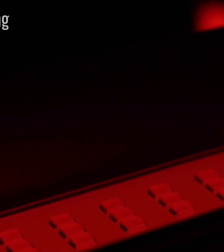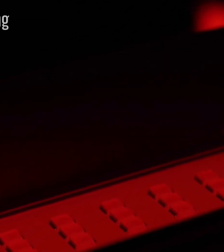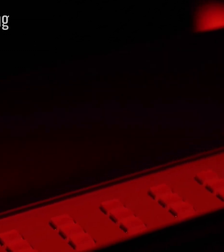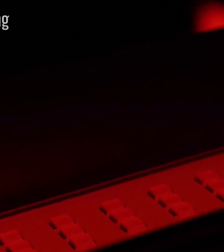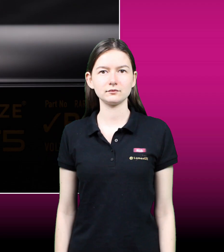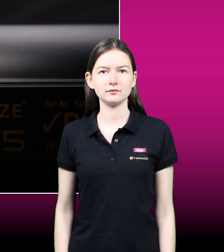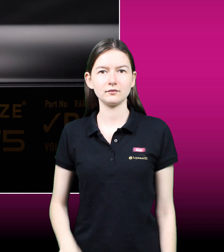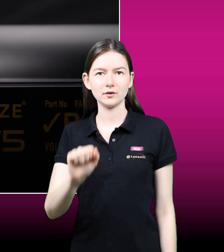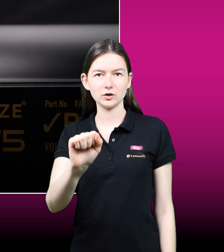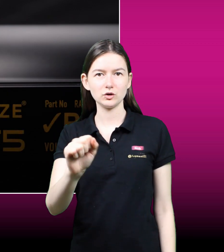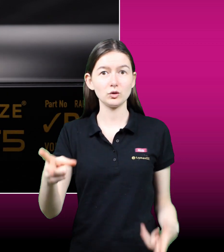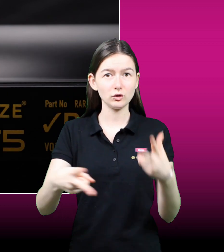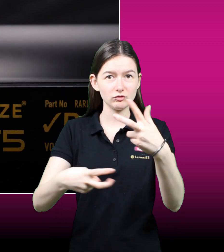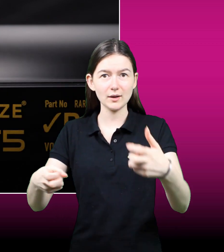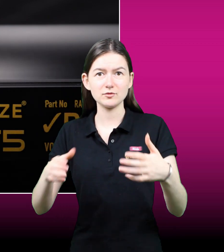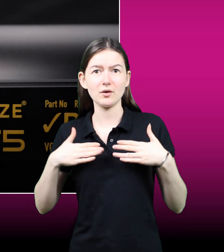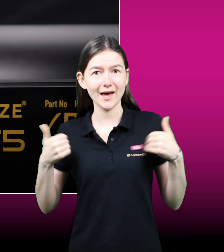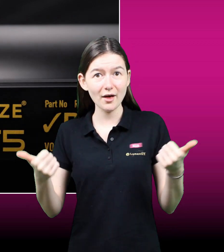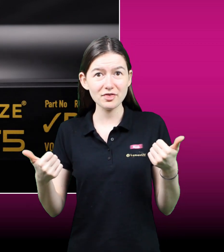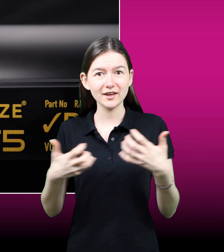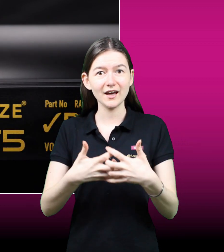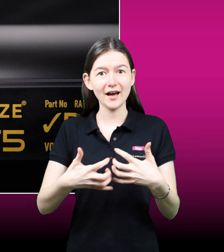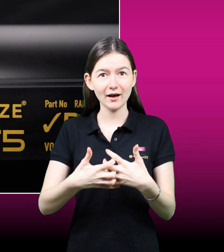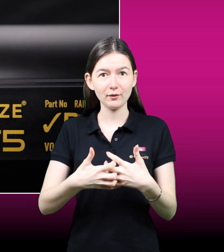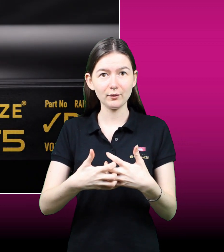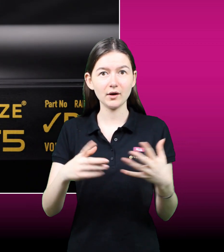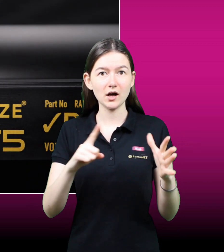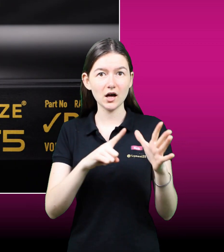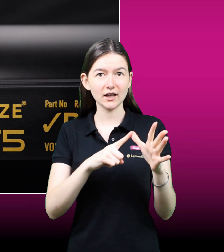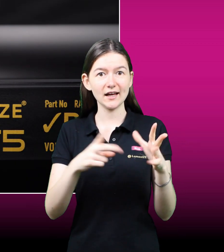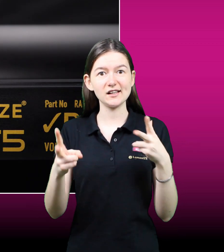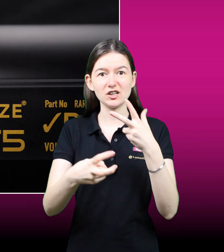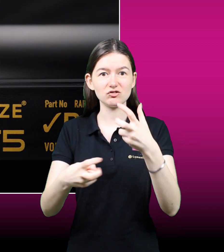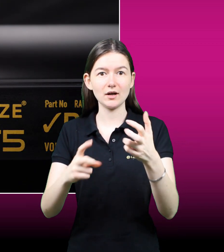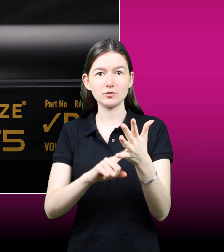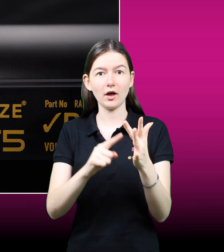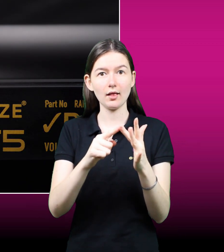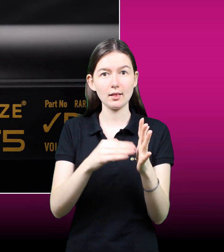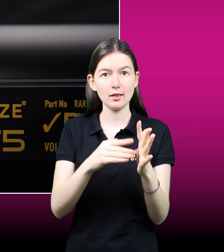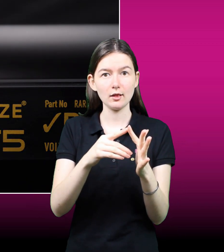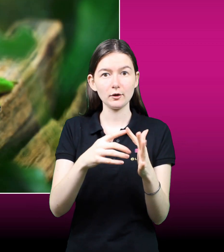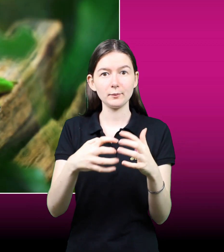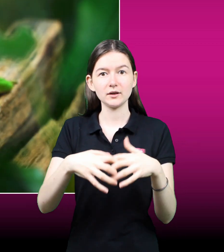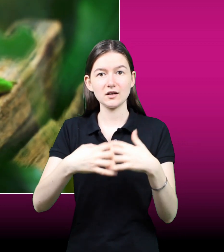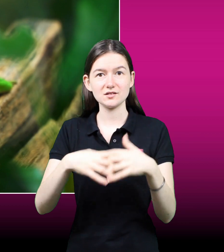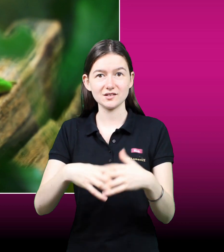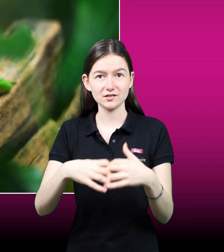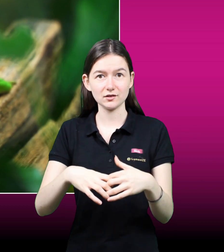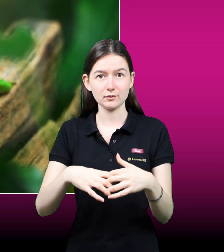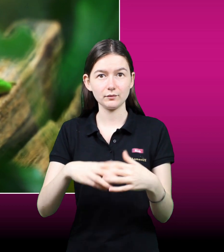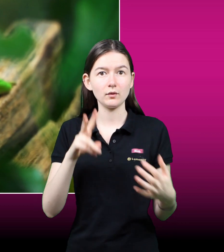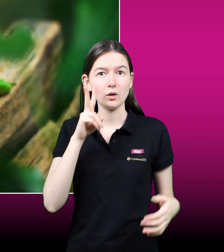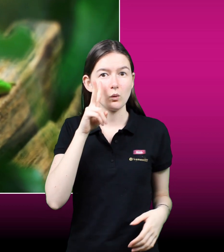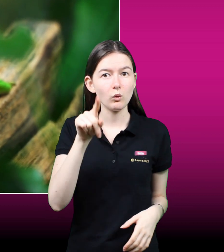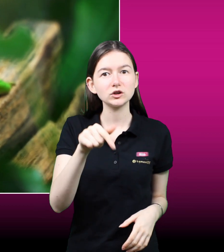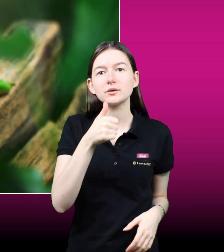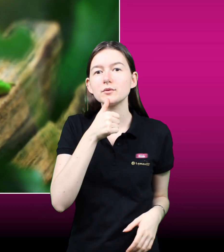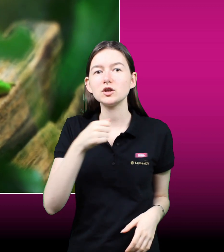Your reptiles can thrive with Arcadia Reptile Lighting-enabled systems. Watch as they use lighting that promotes and